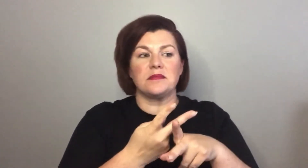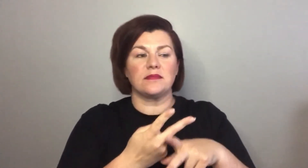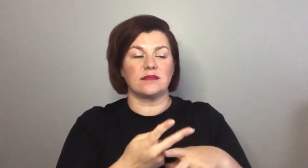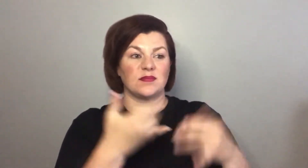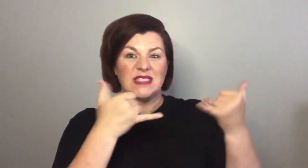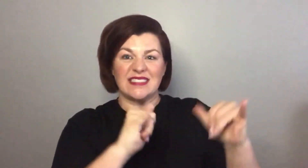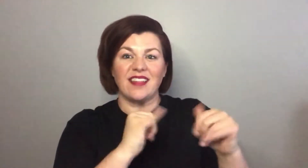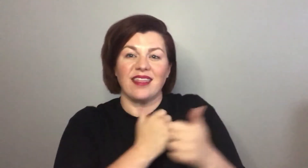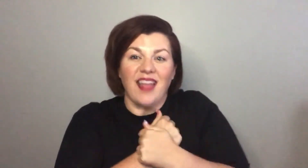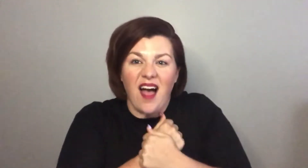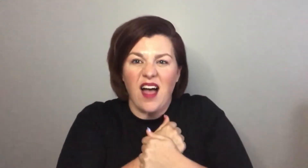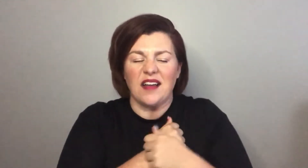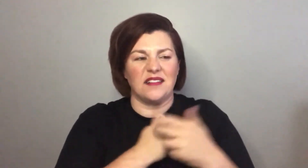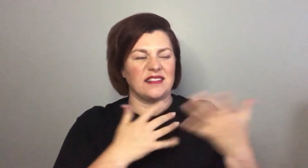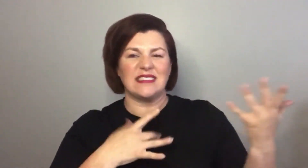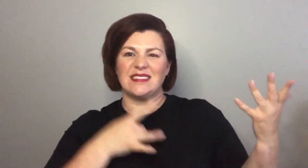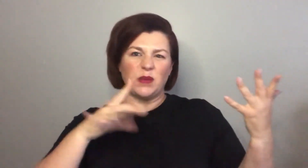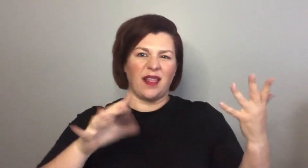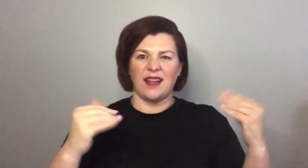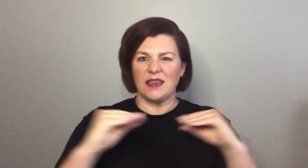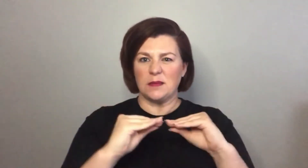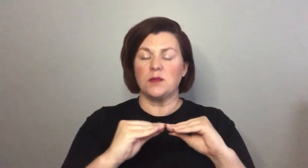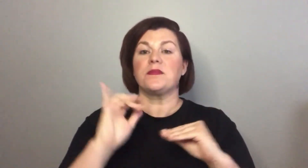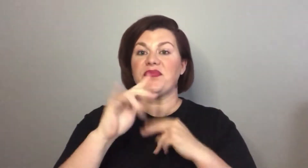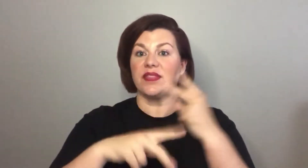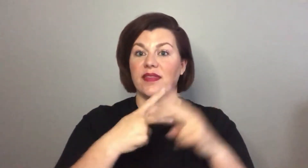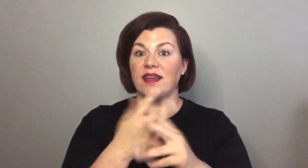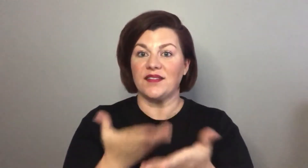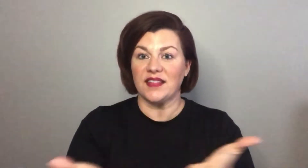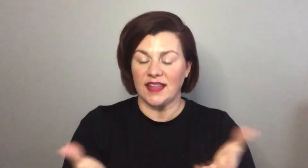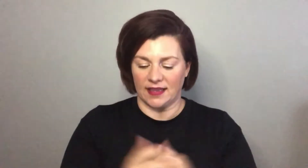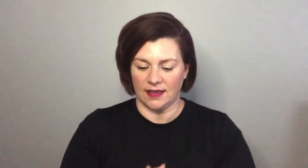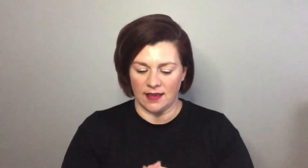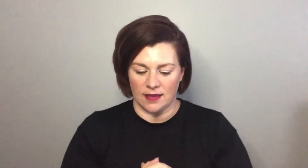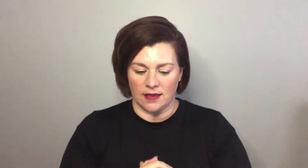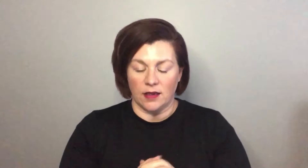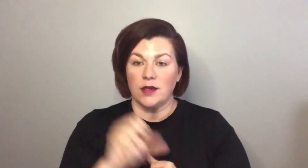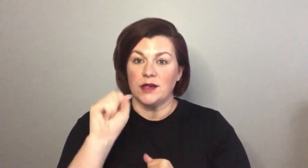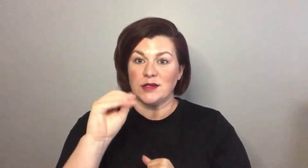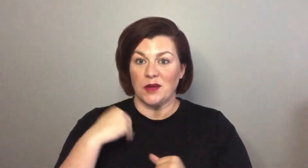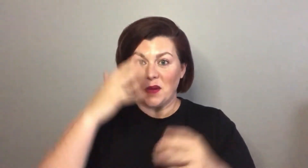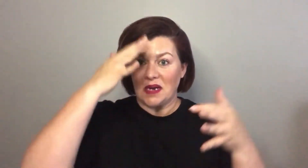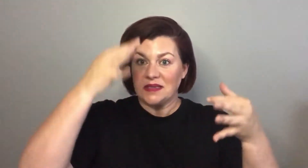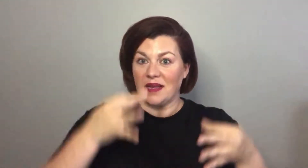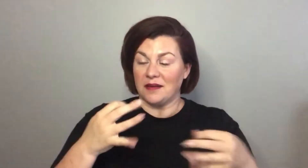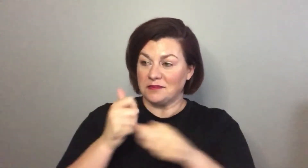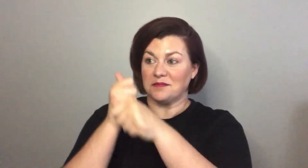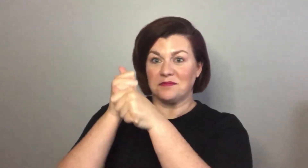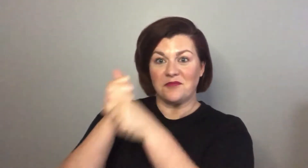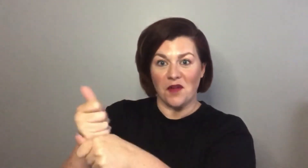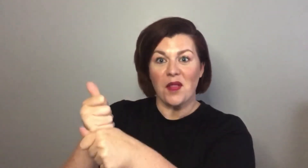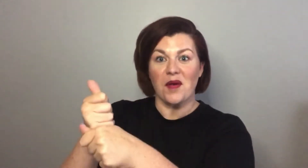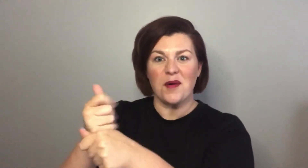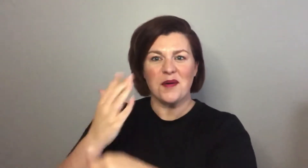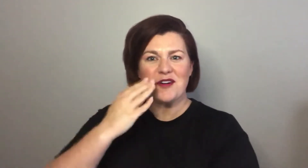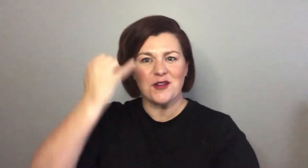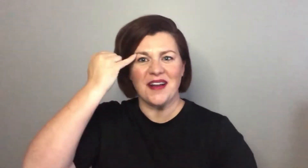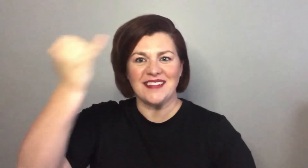donate it whether she still loves it or not and all that so I decided to follow